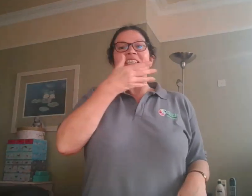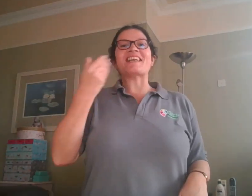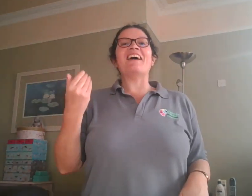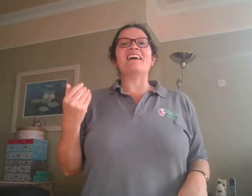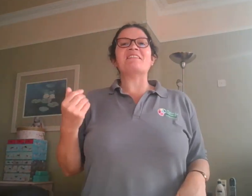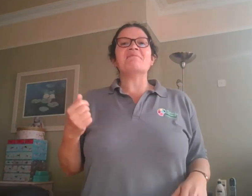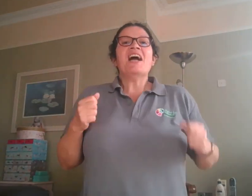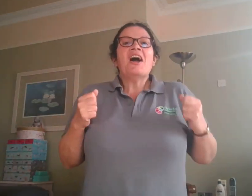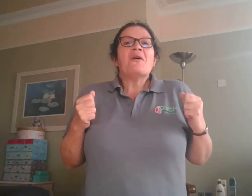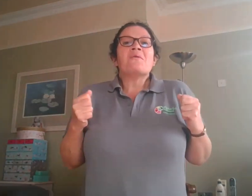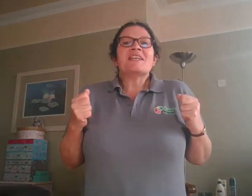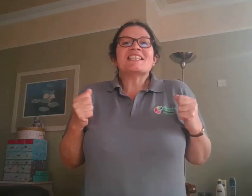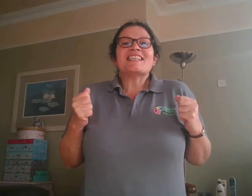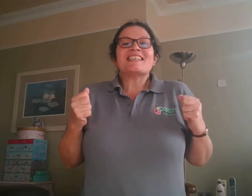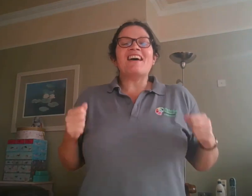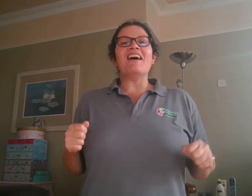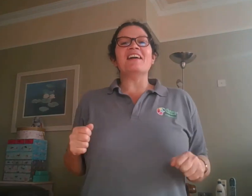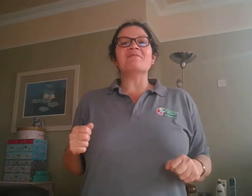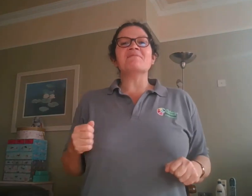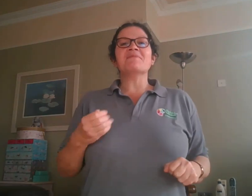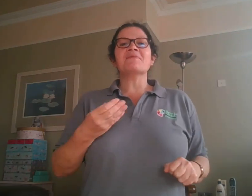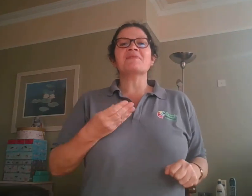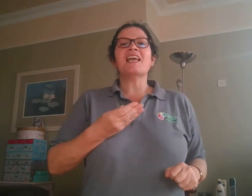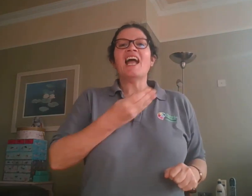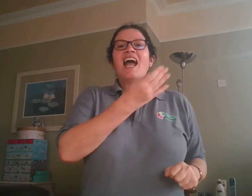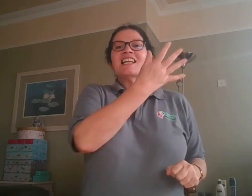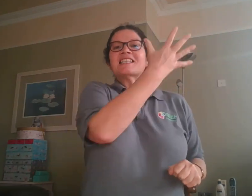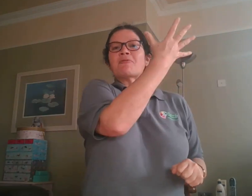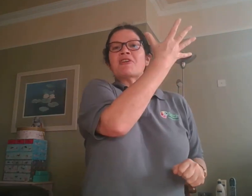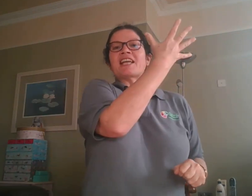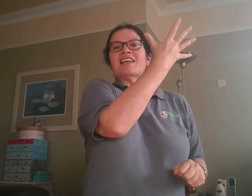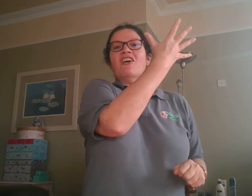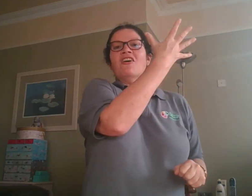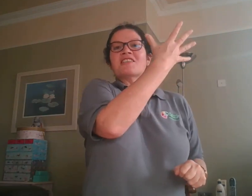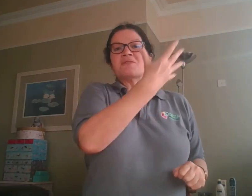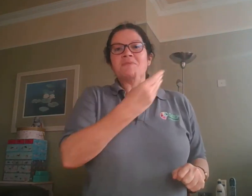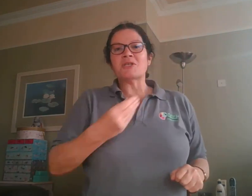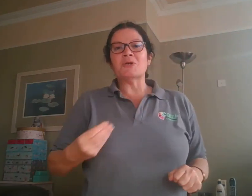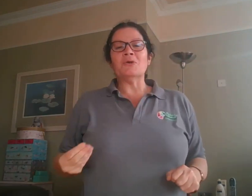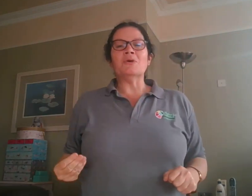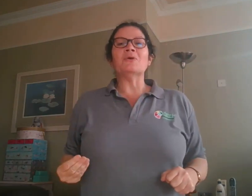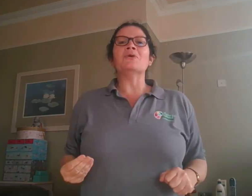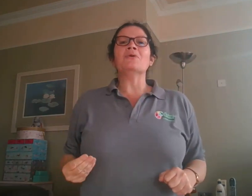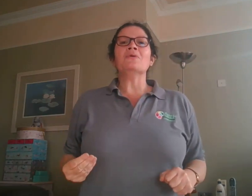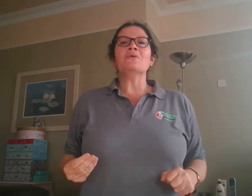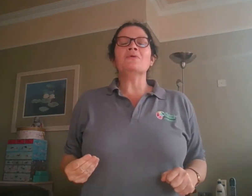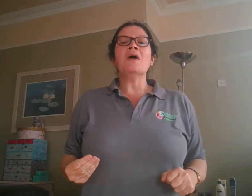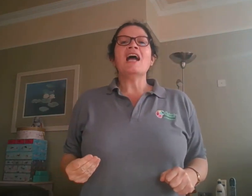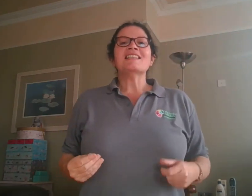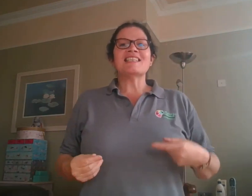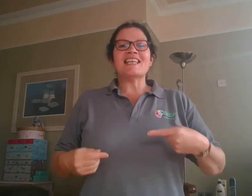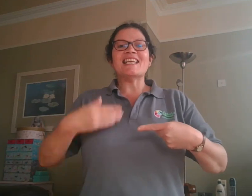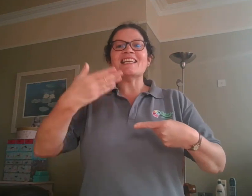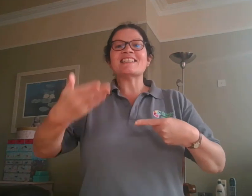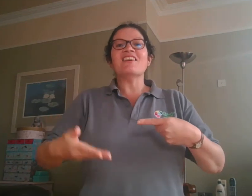Summertime, wintertime, spring and autumn too, seasons